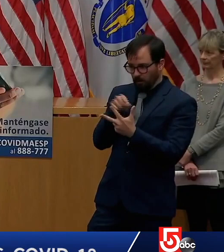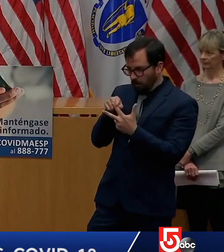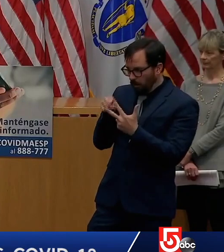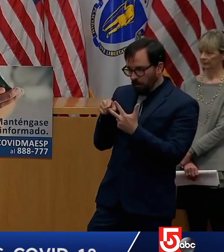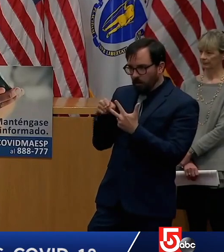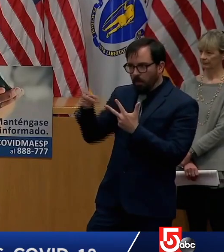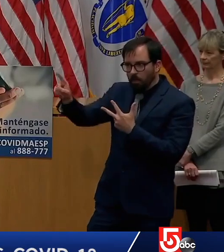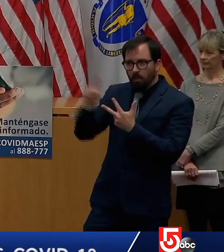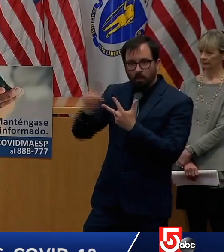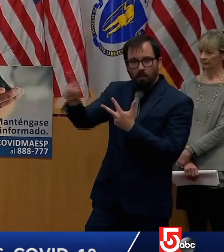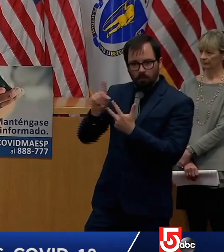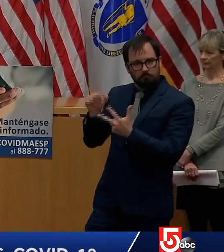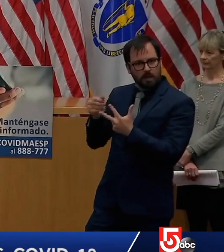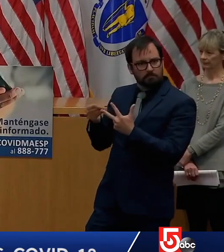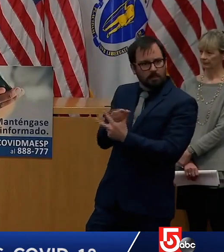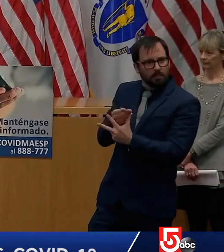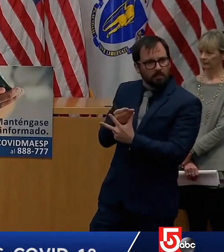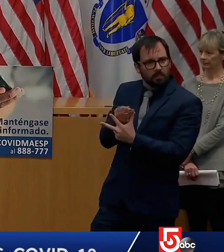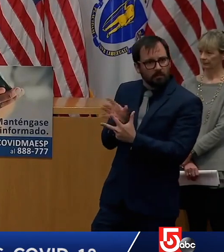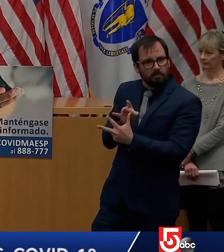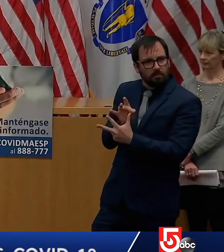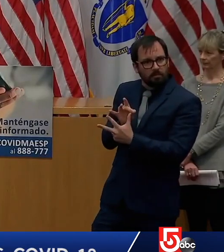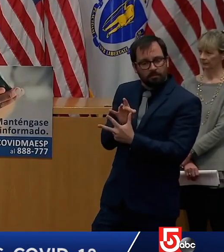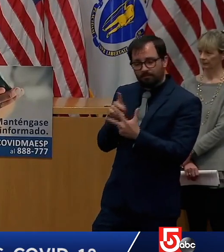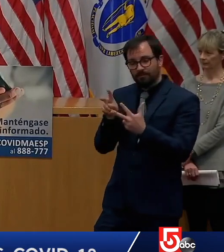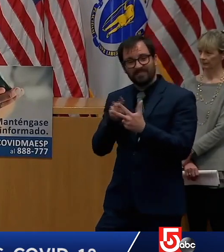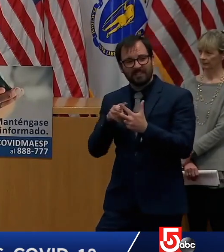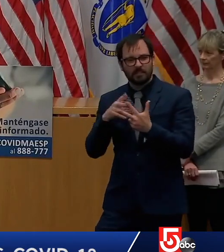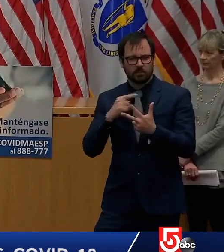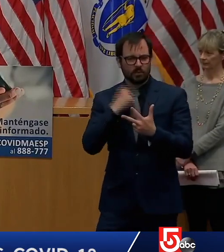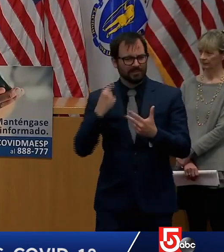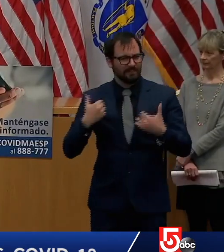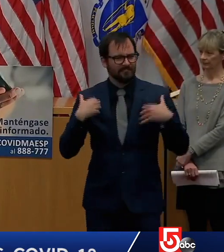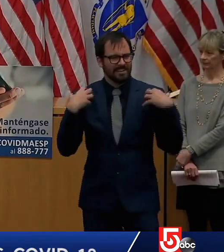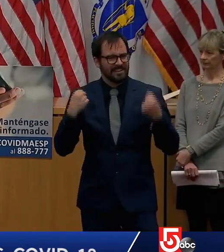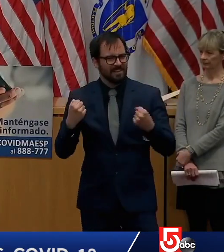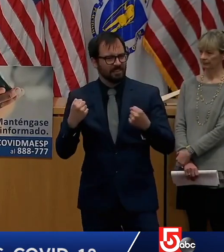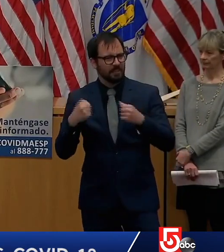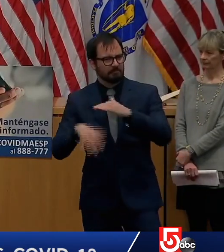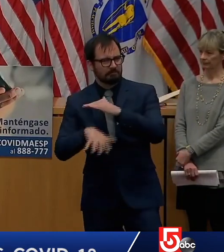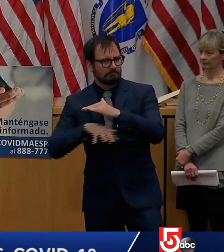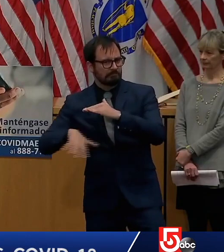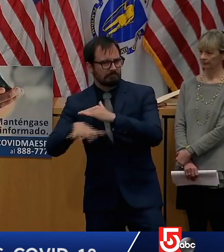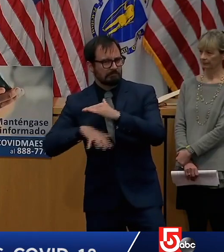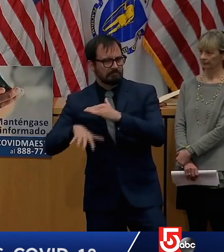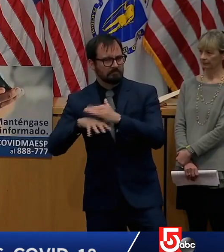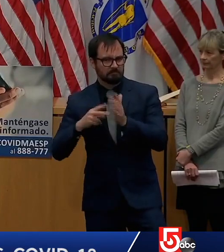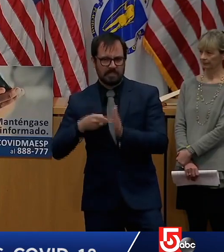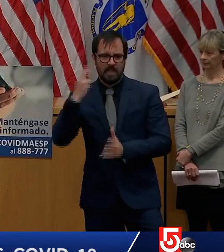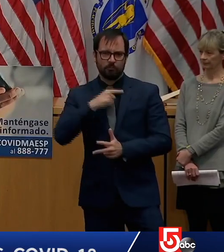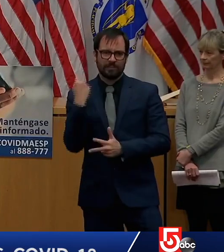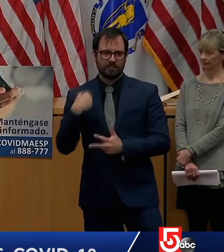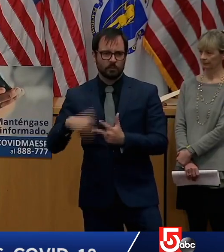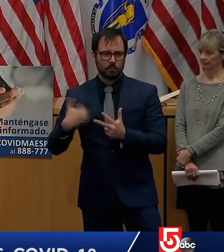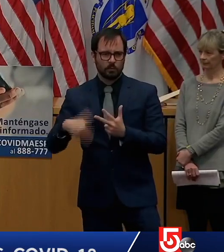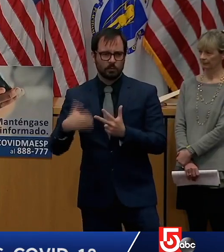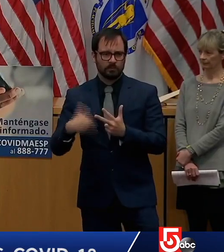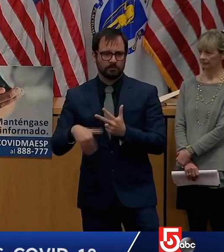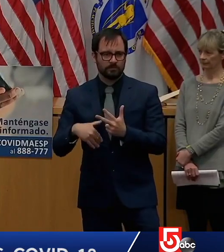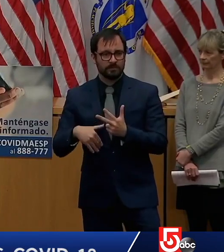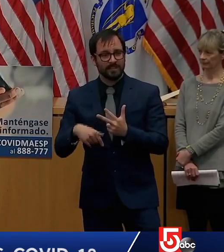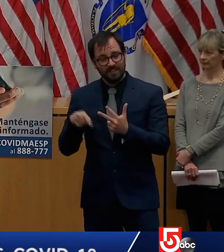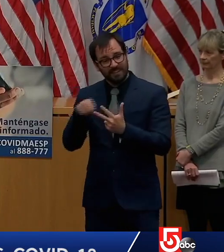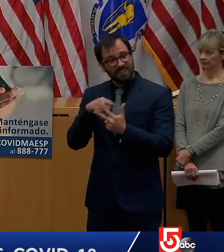at risk she wrote to tell me about the support she's gotten from her neighbors small acts of kindness like dropping off